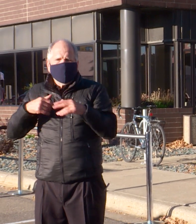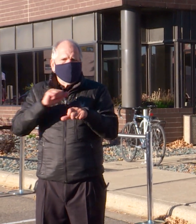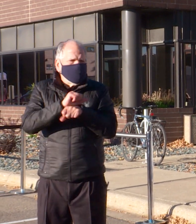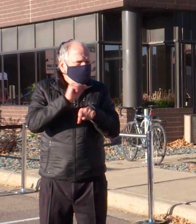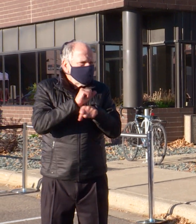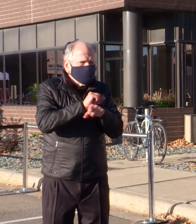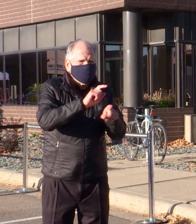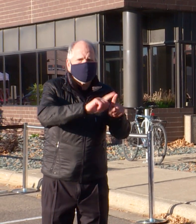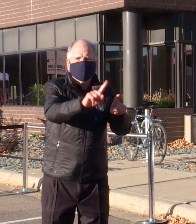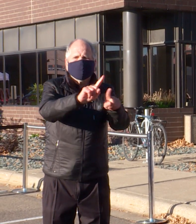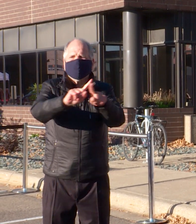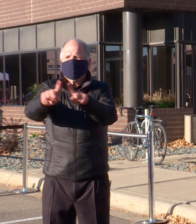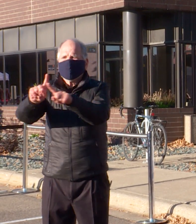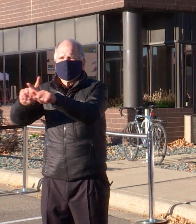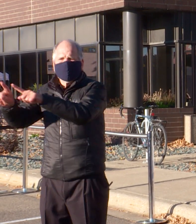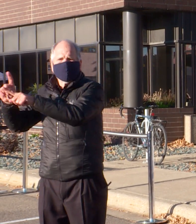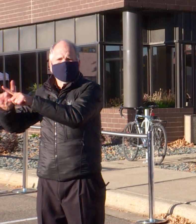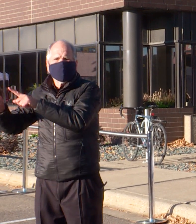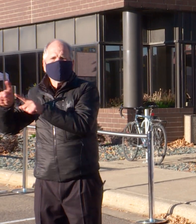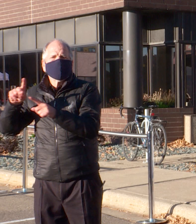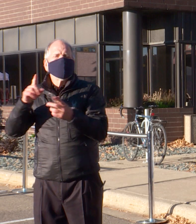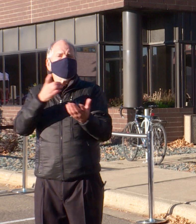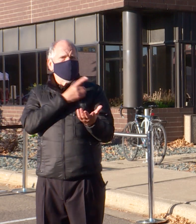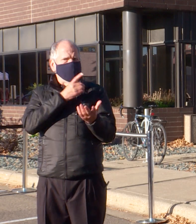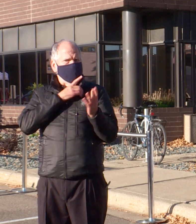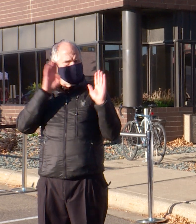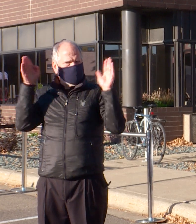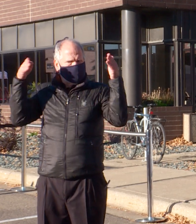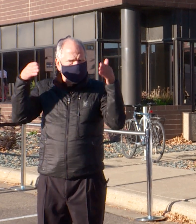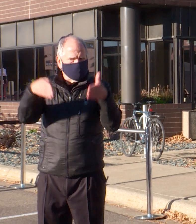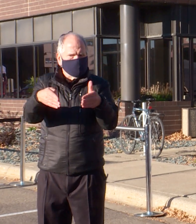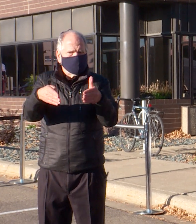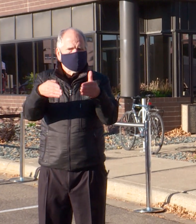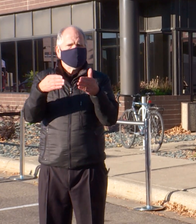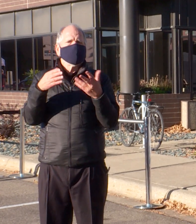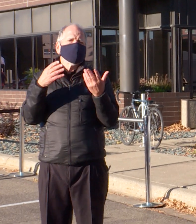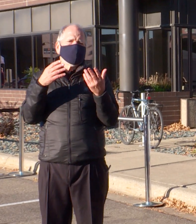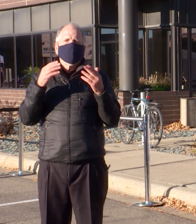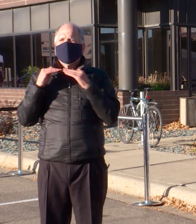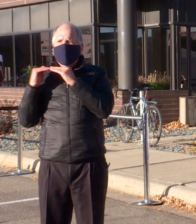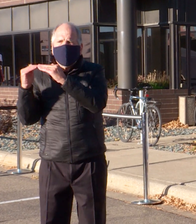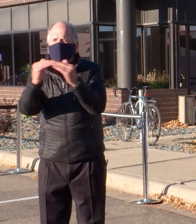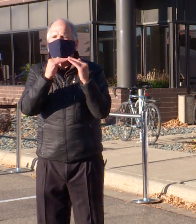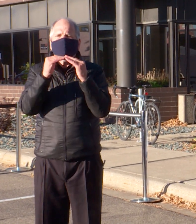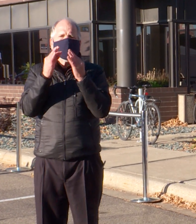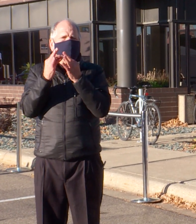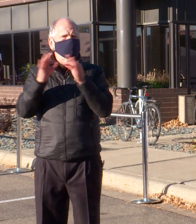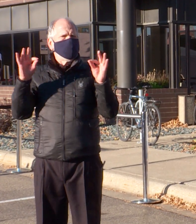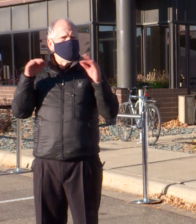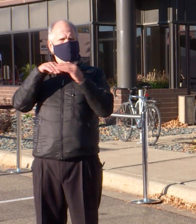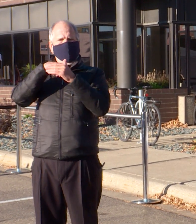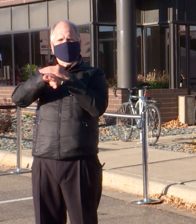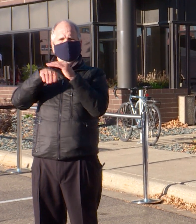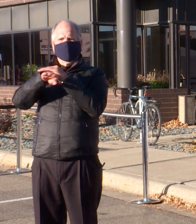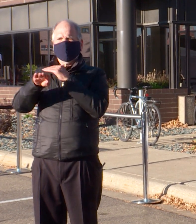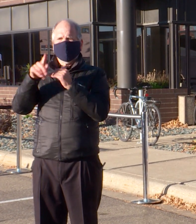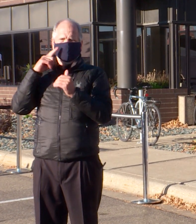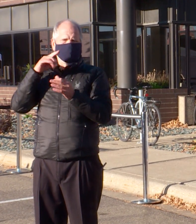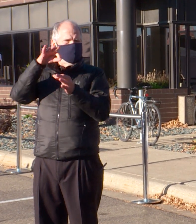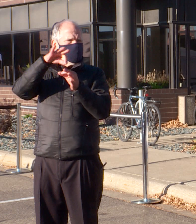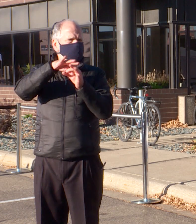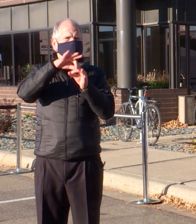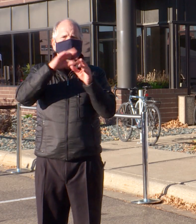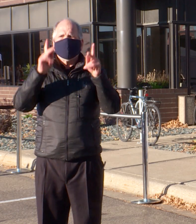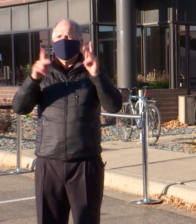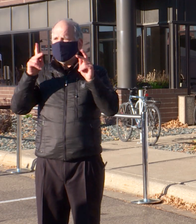have fair, free, and equitable access to the ballot box in this year's 2020 presidential election. I'd like to thank